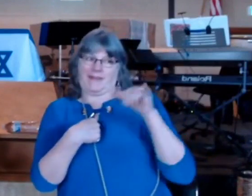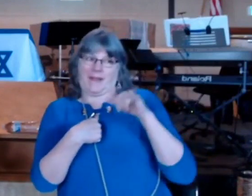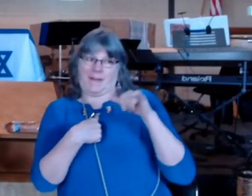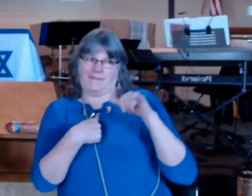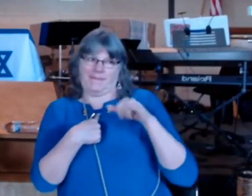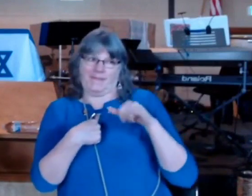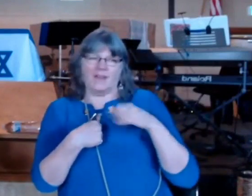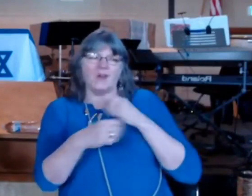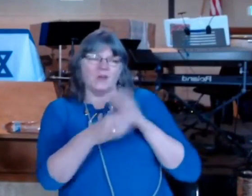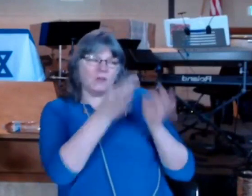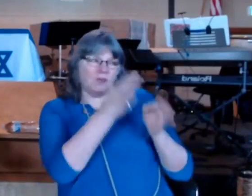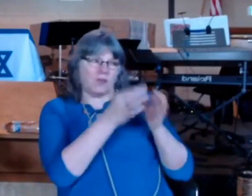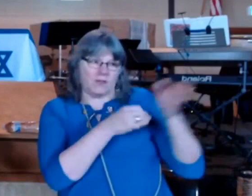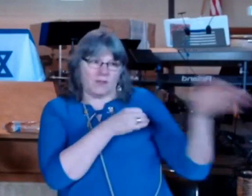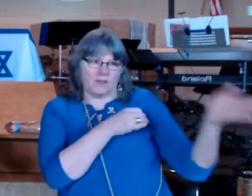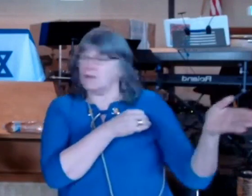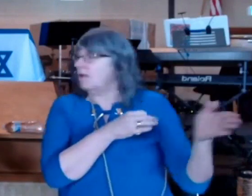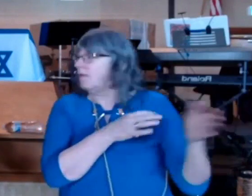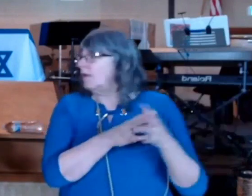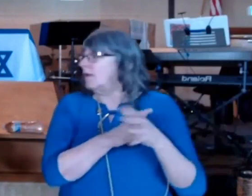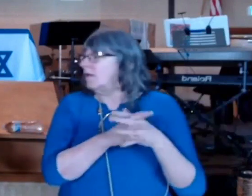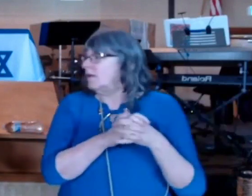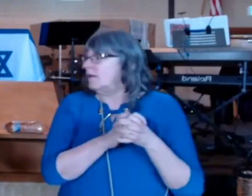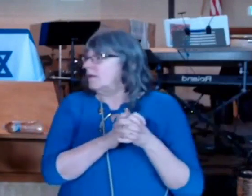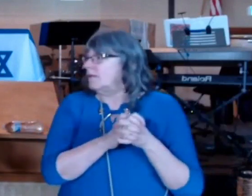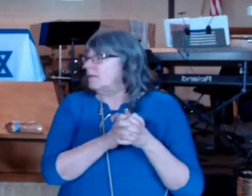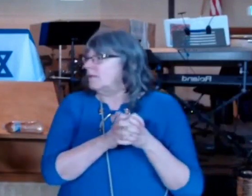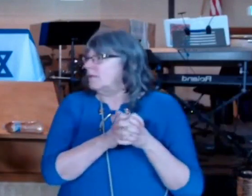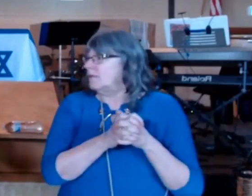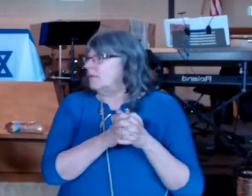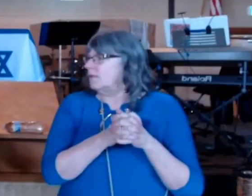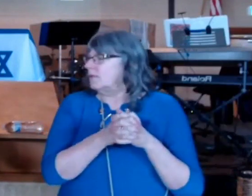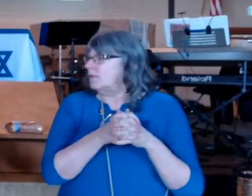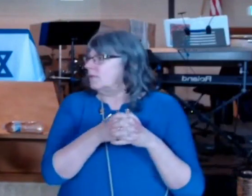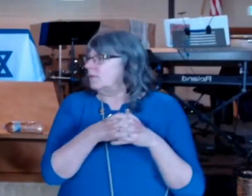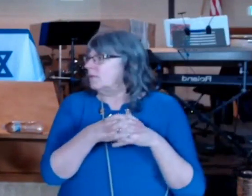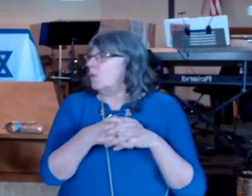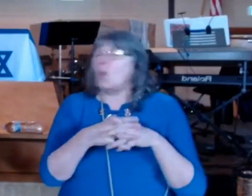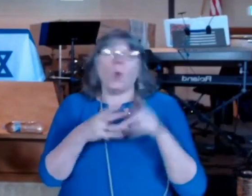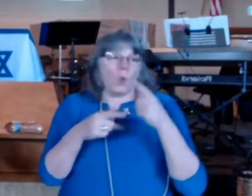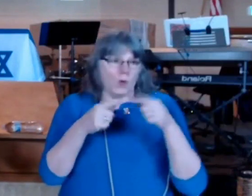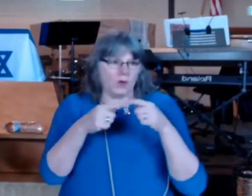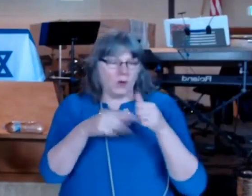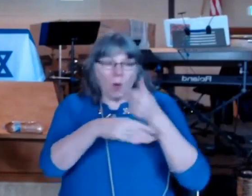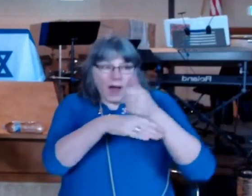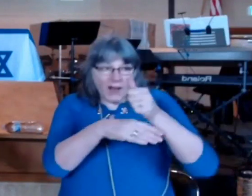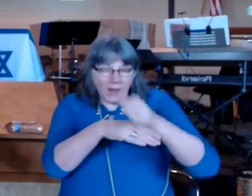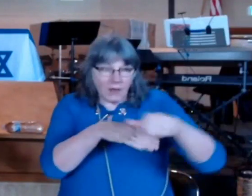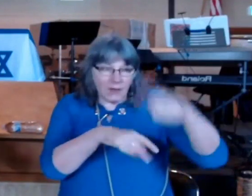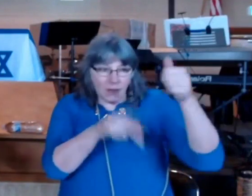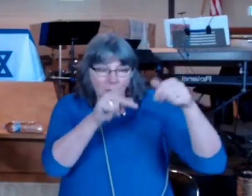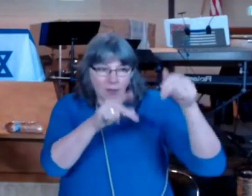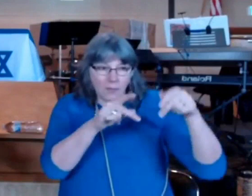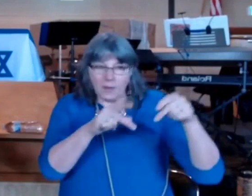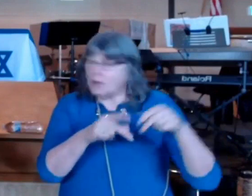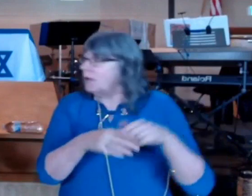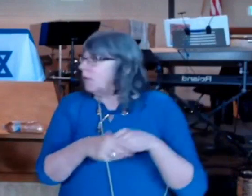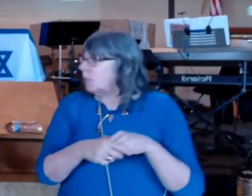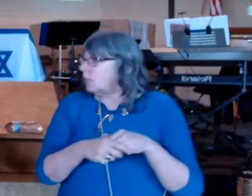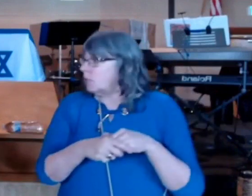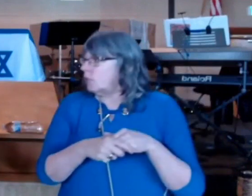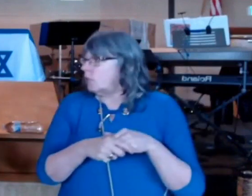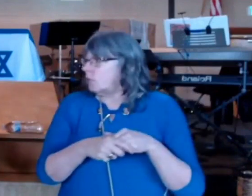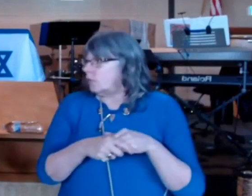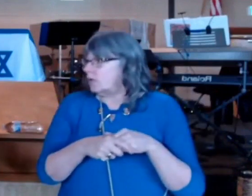you usually accuse others of the things you usually accuse others are very often due to a